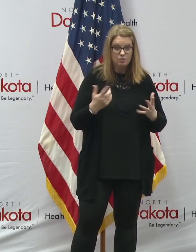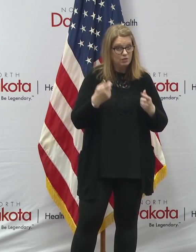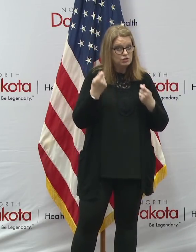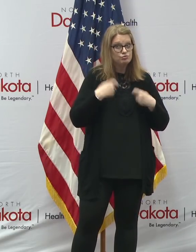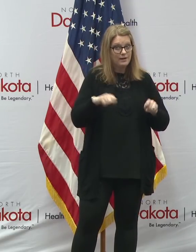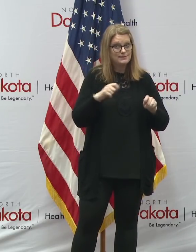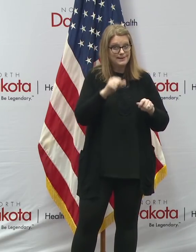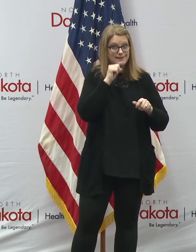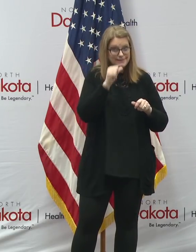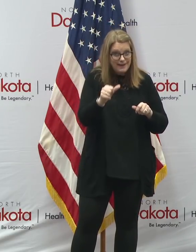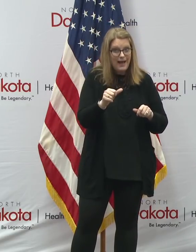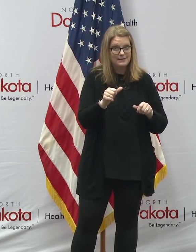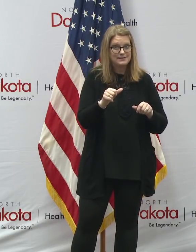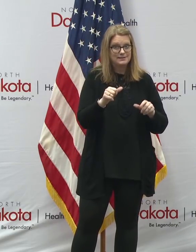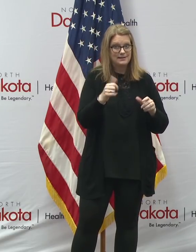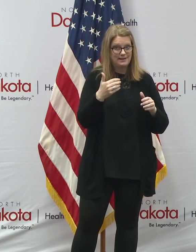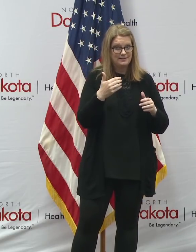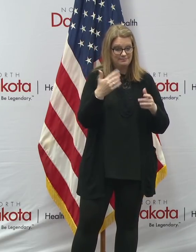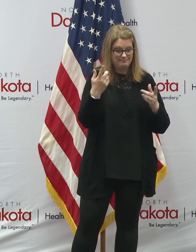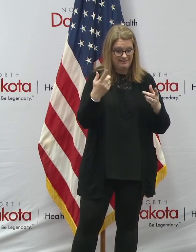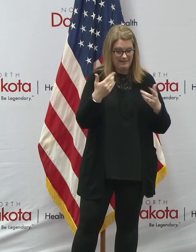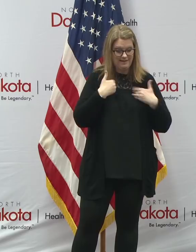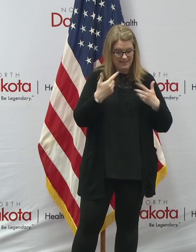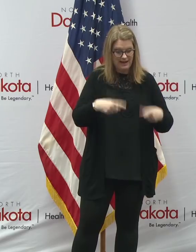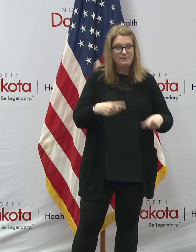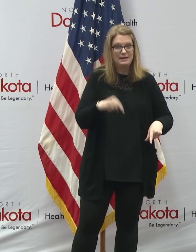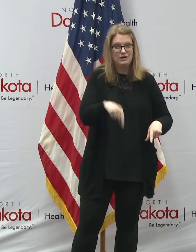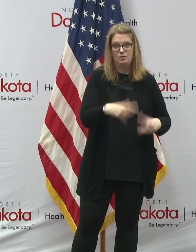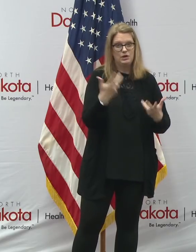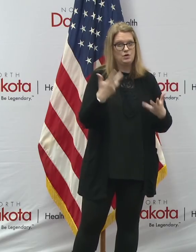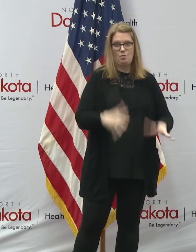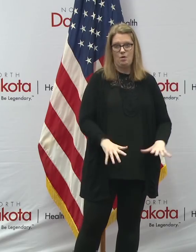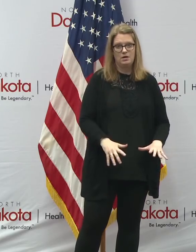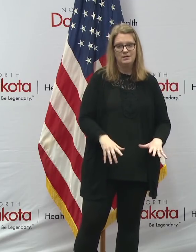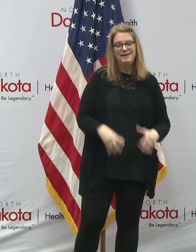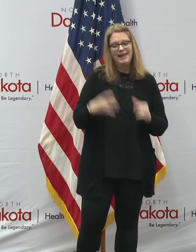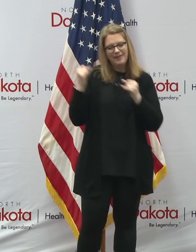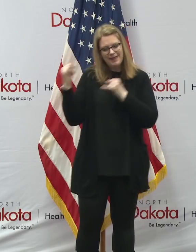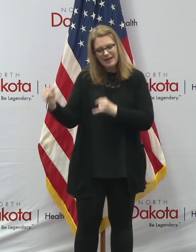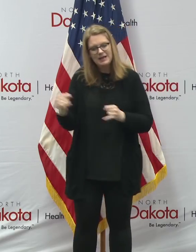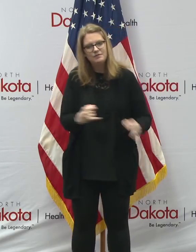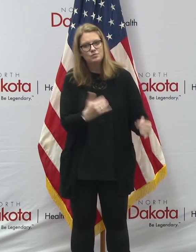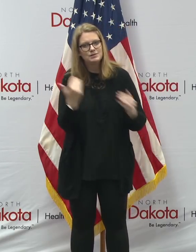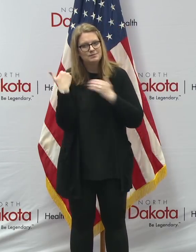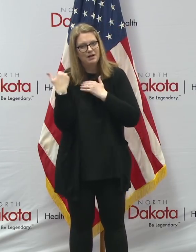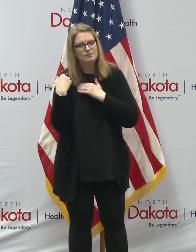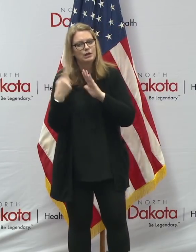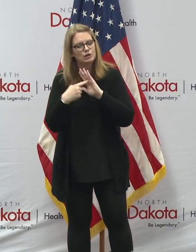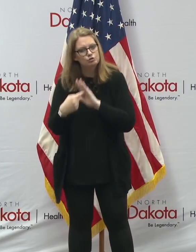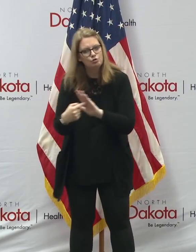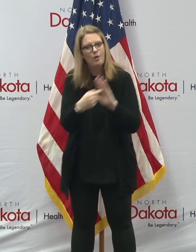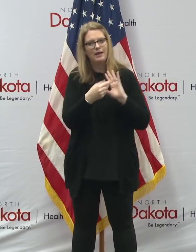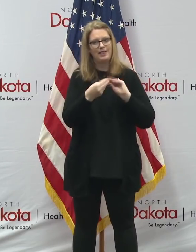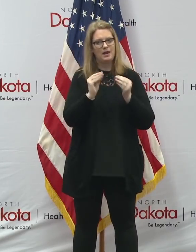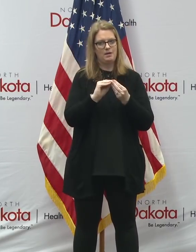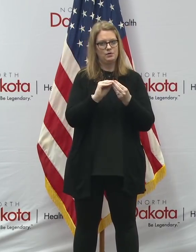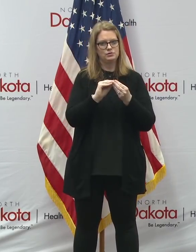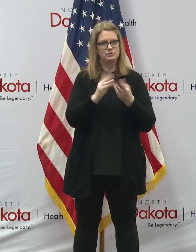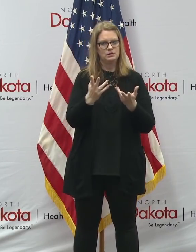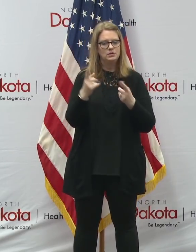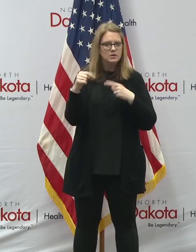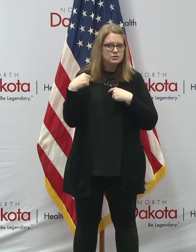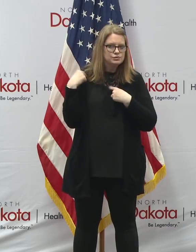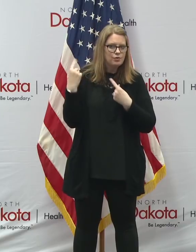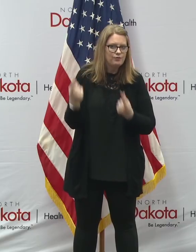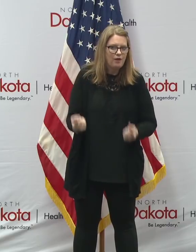North Dakotans are stepping up with individual responsibility, and that individual responsibility is showing in the numbers. And at least so far, we don't see